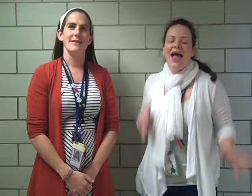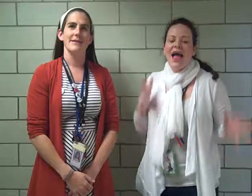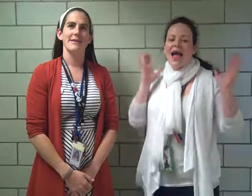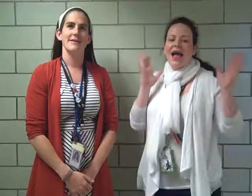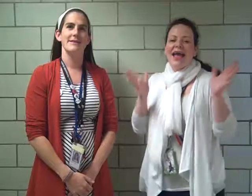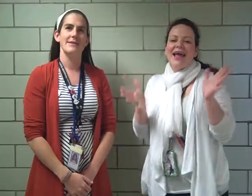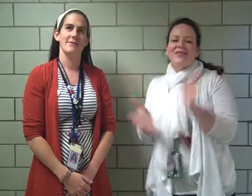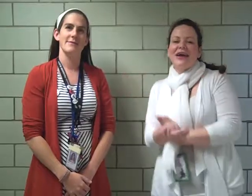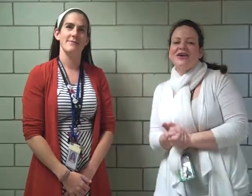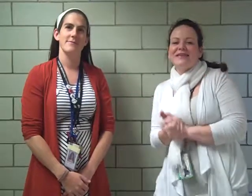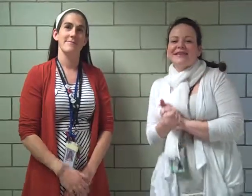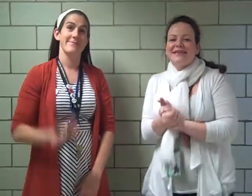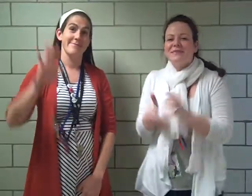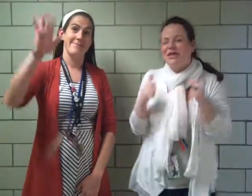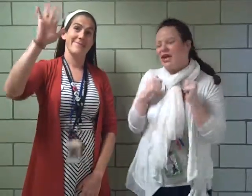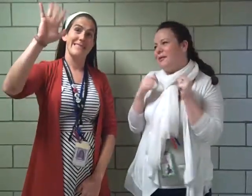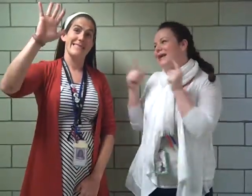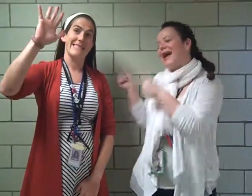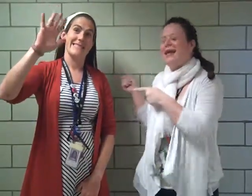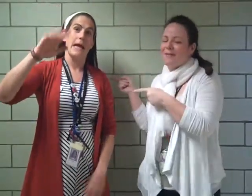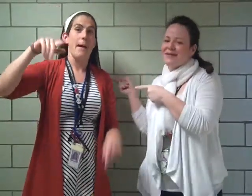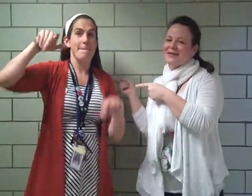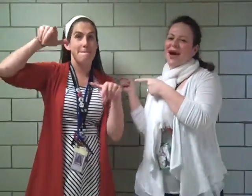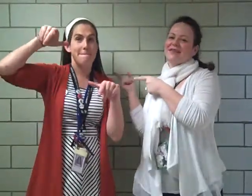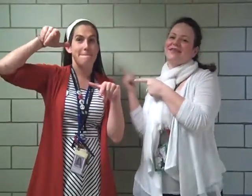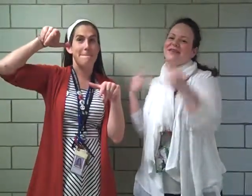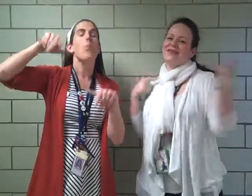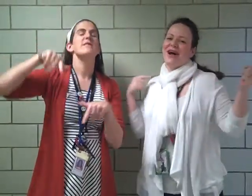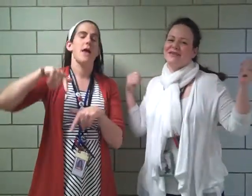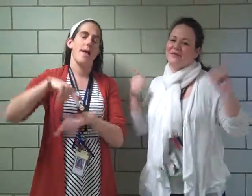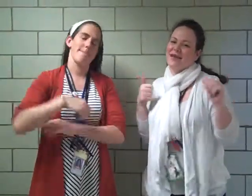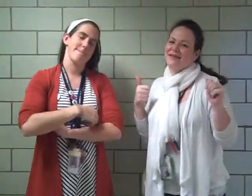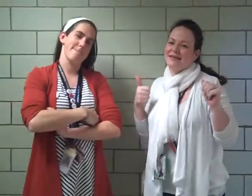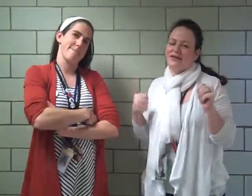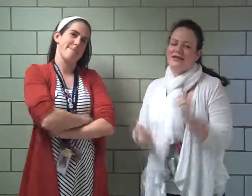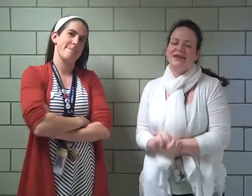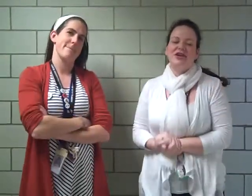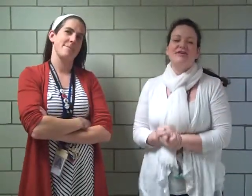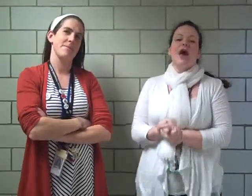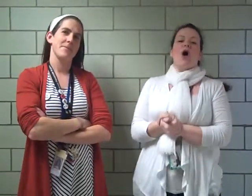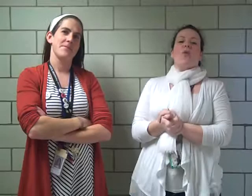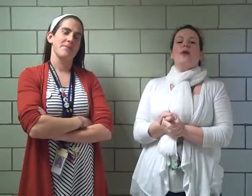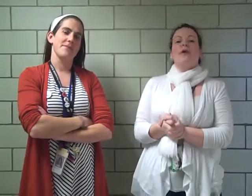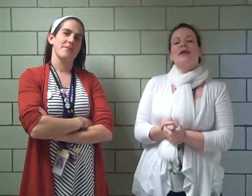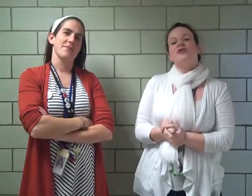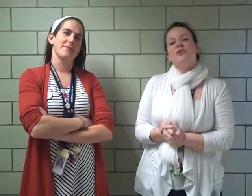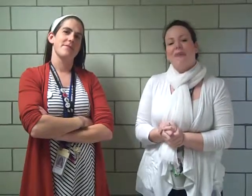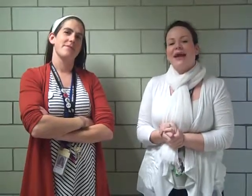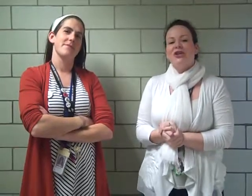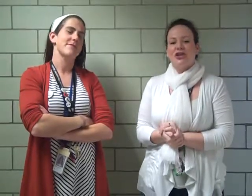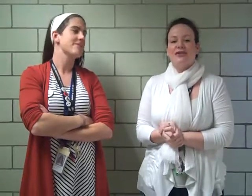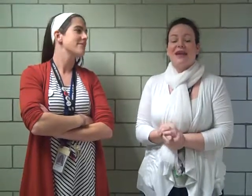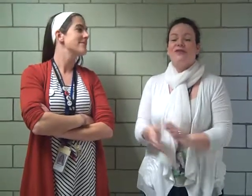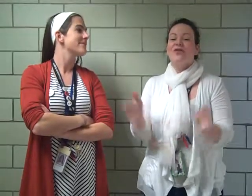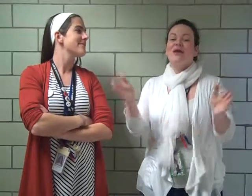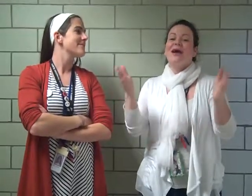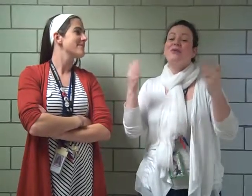Hey 8th graders, this is Ms. Shelby and Ms. DeCoster, your awesome science and literacy teachers. We wanted to remind you that if you want to come to